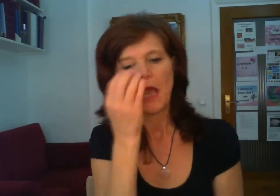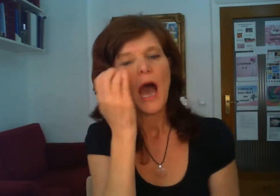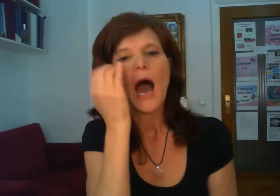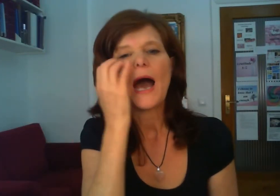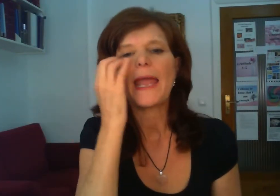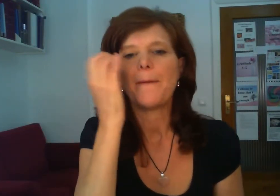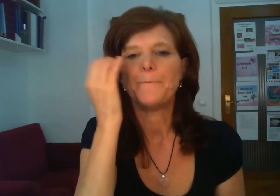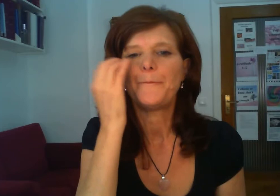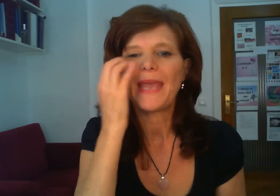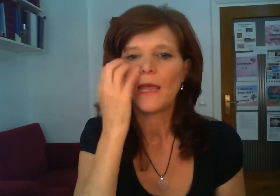i am big